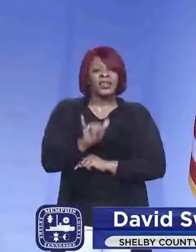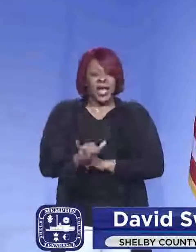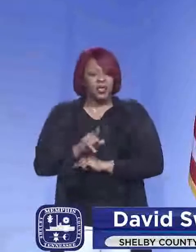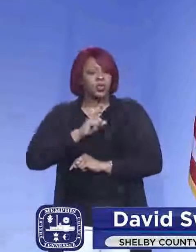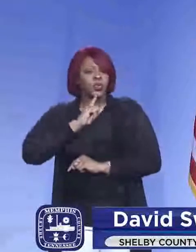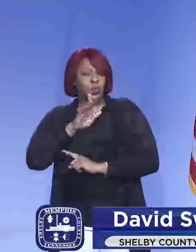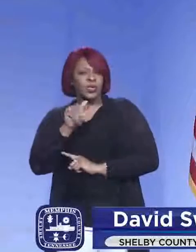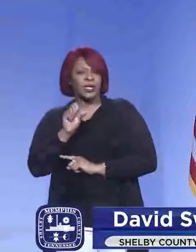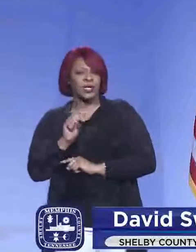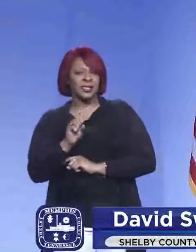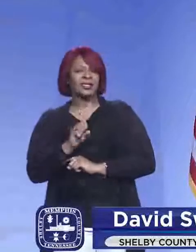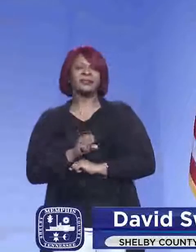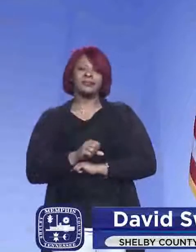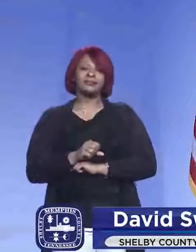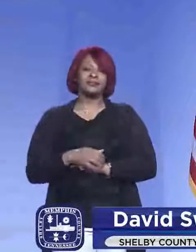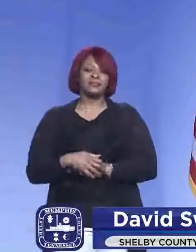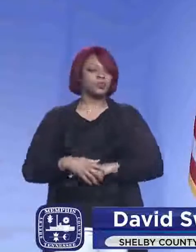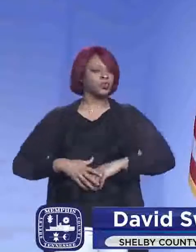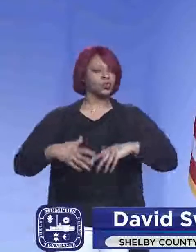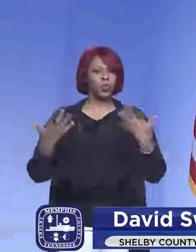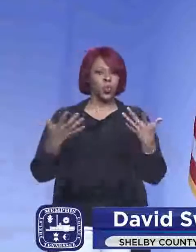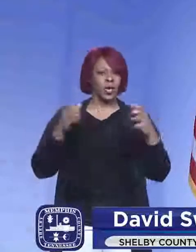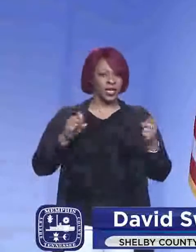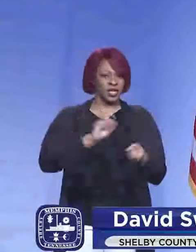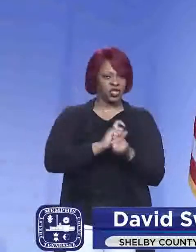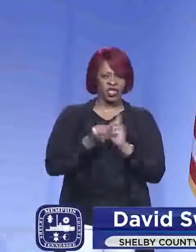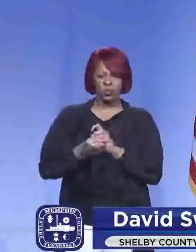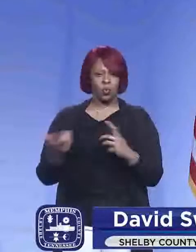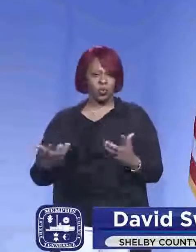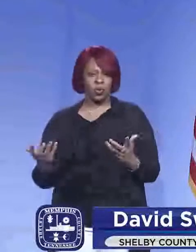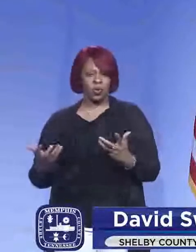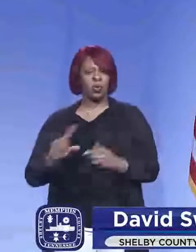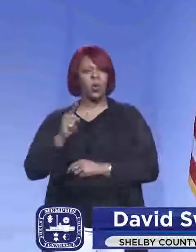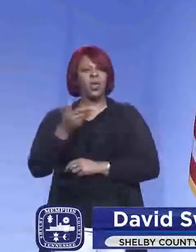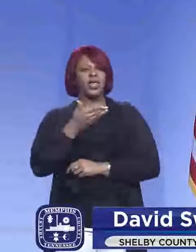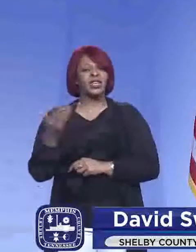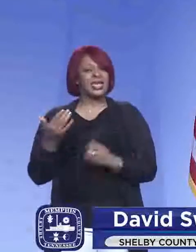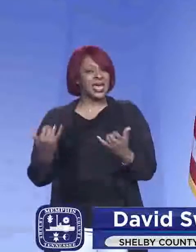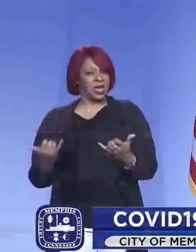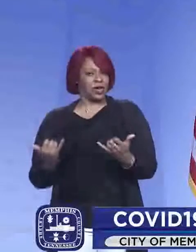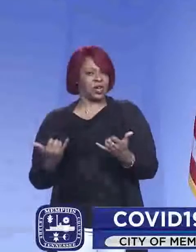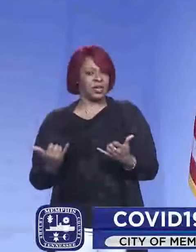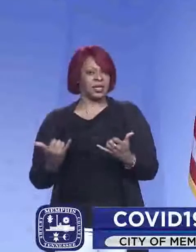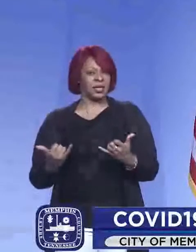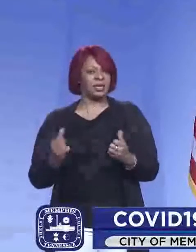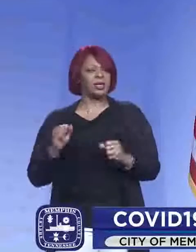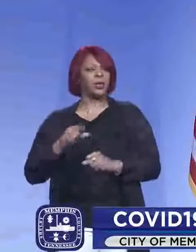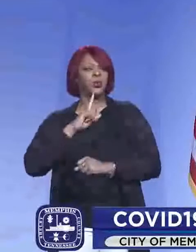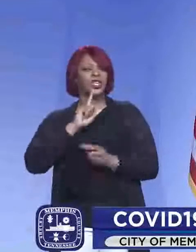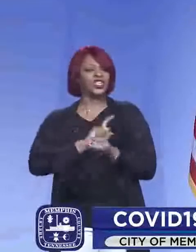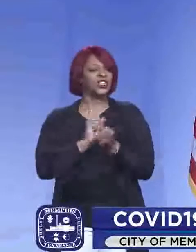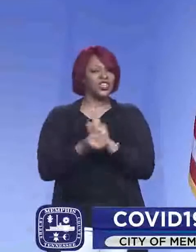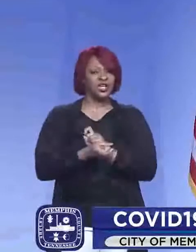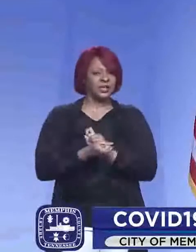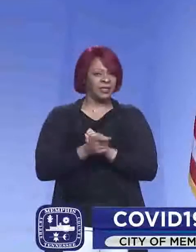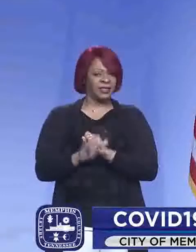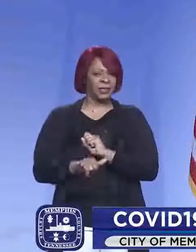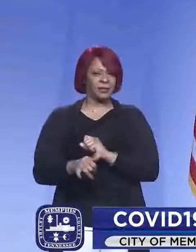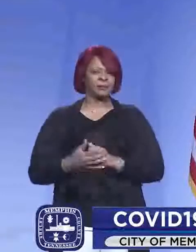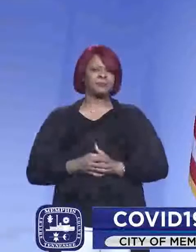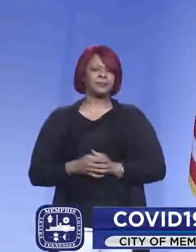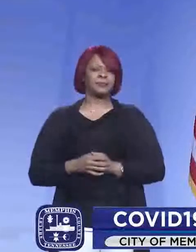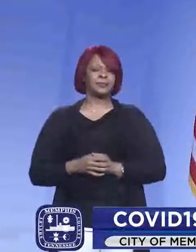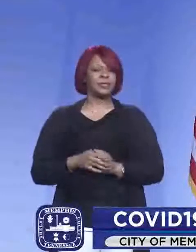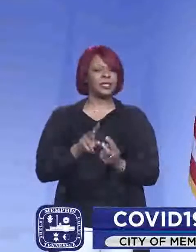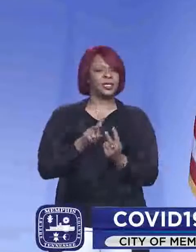case. So yes, what could change that? The only thing right now that could really change it is